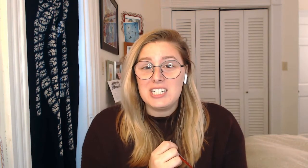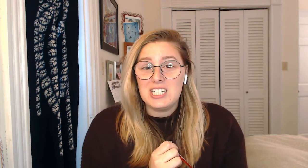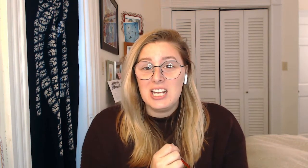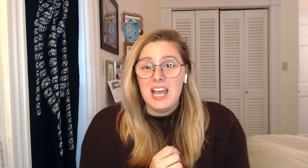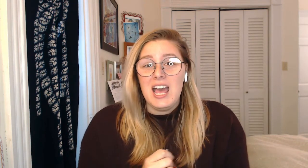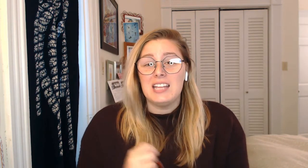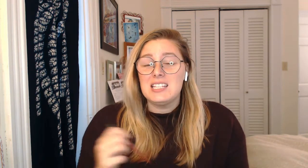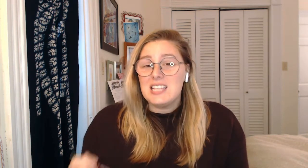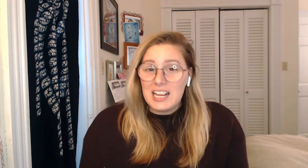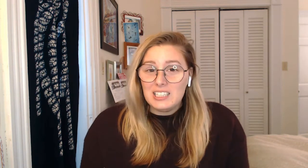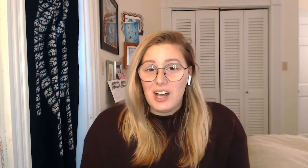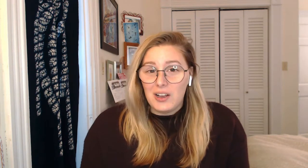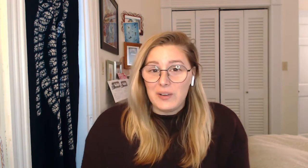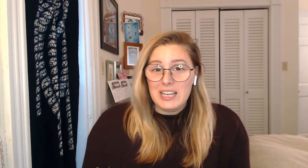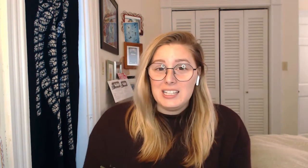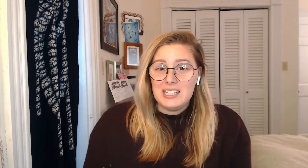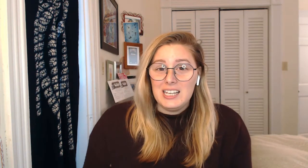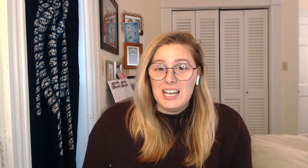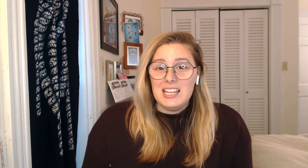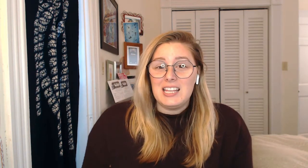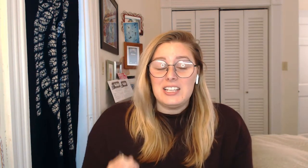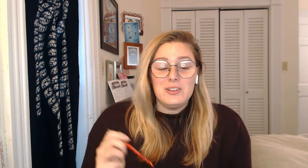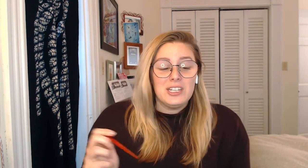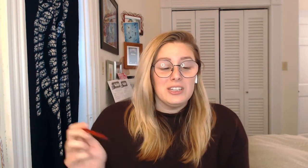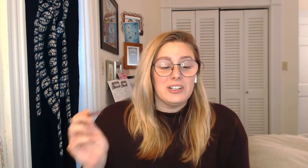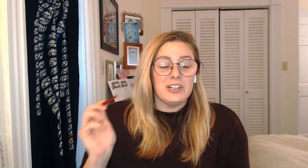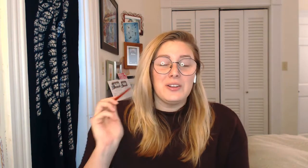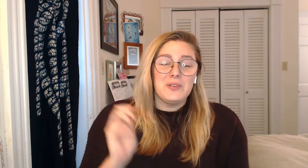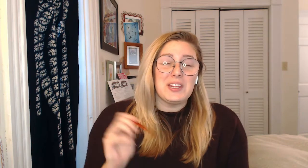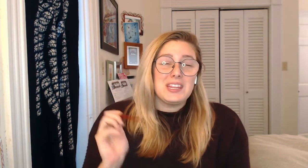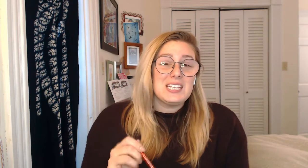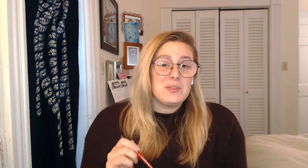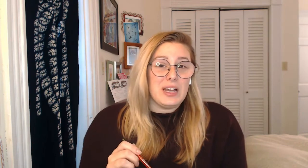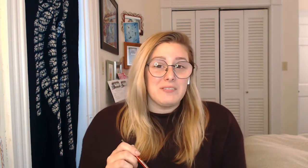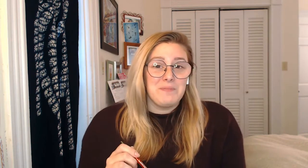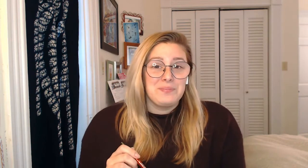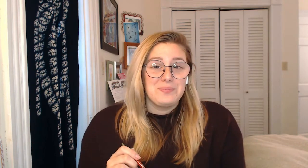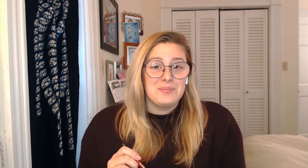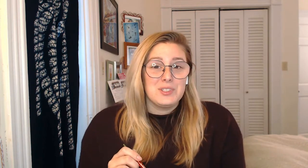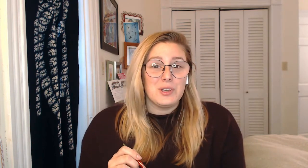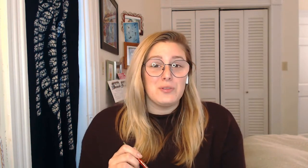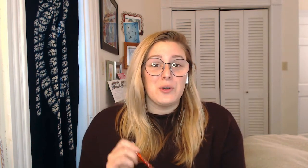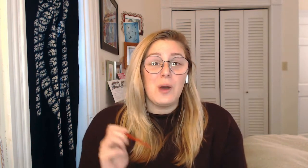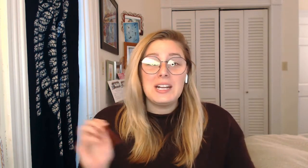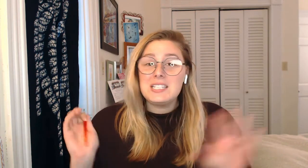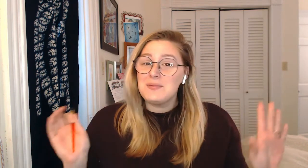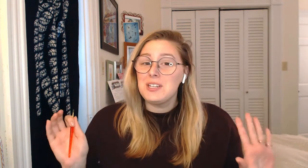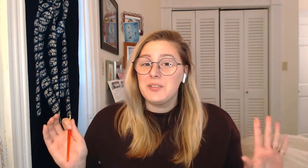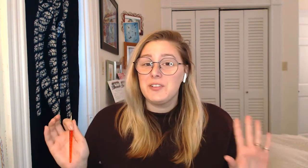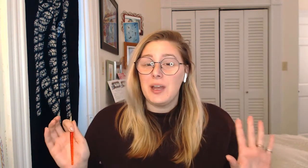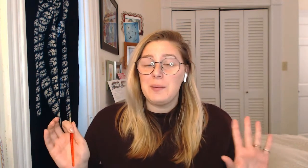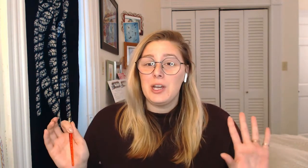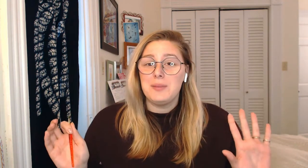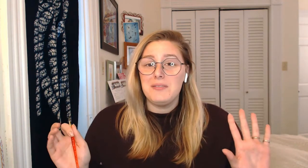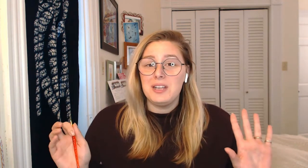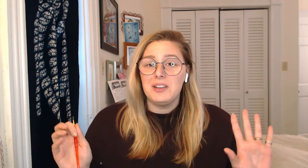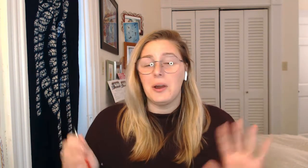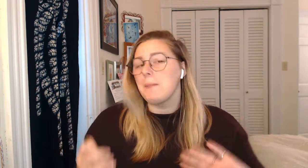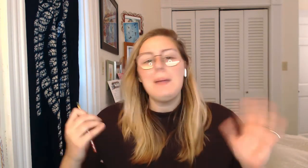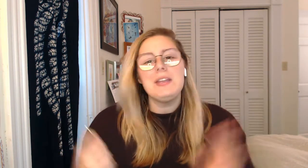and sang along with, that you can learn with this one. So if you're wanting something for family home evening, or maybe you